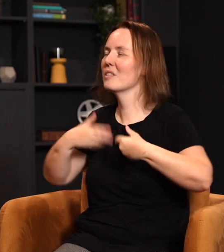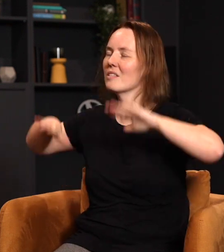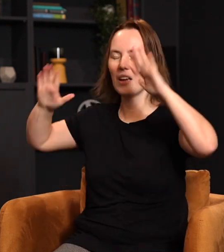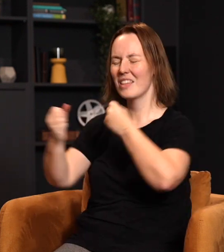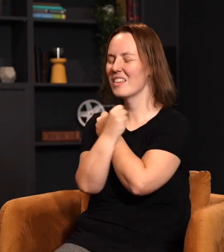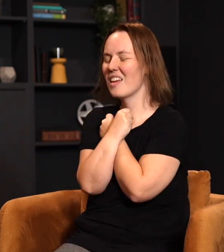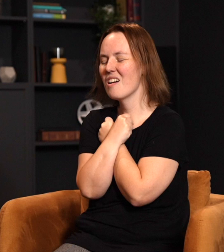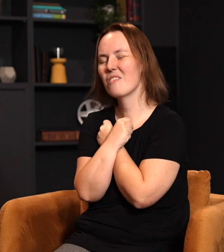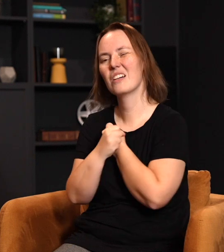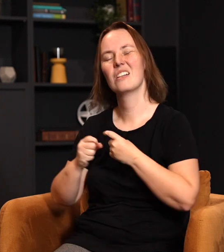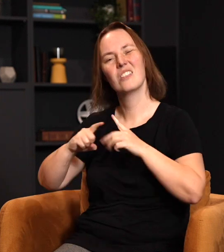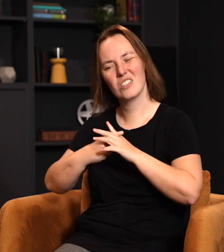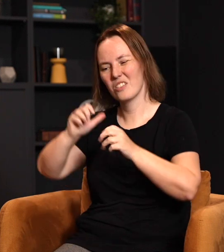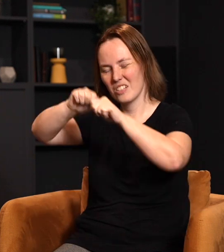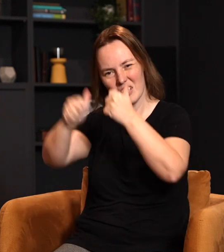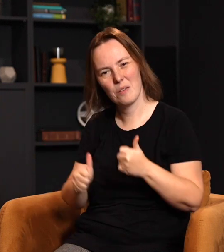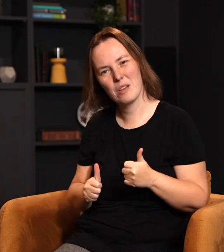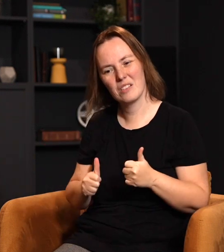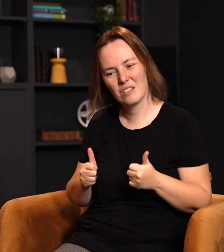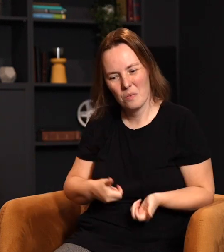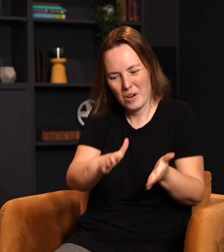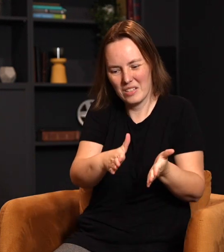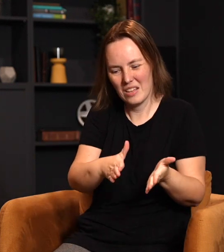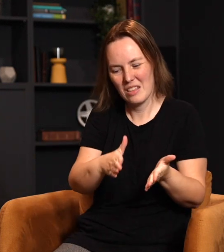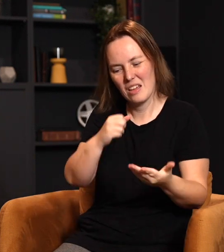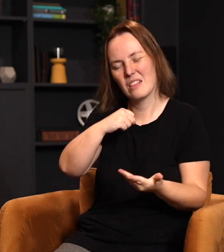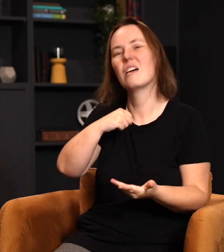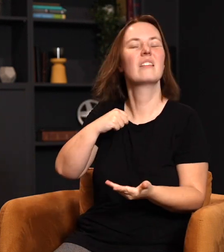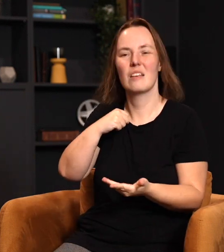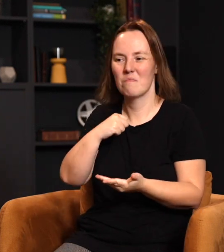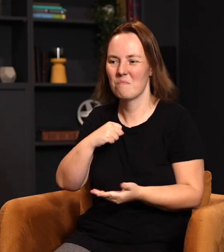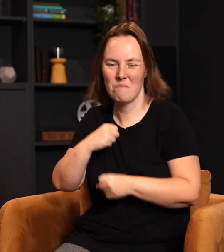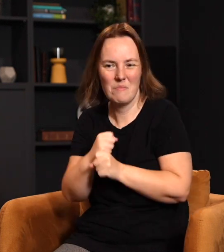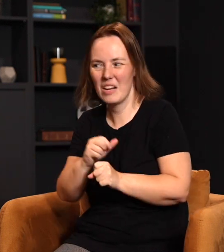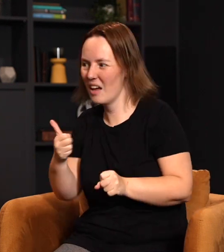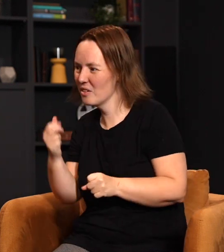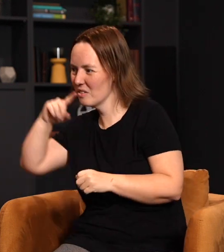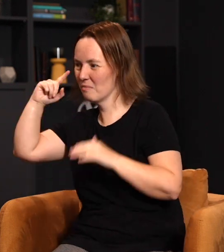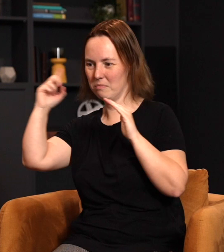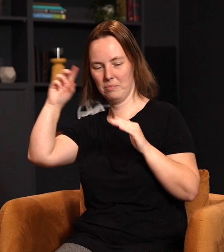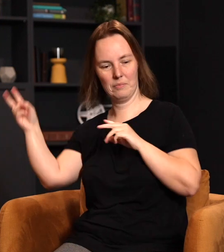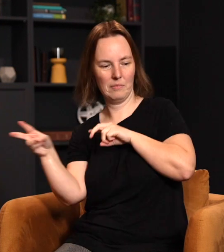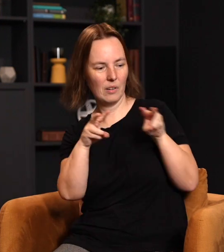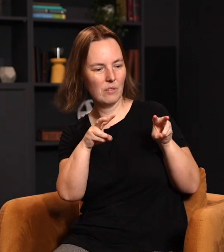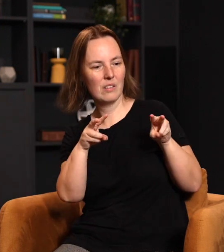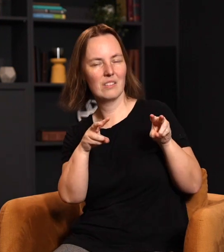to that, and that love begins to shape us in ways that actually make others notice that the Lord is real. A kingdom of priests.